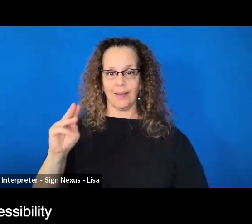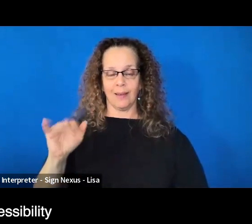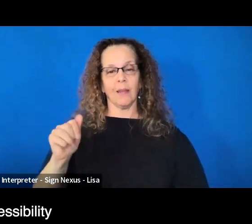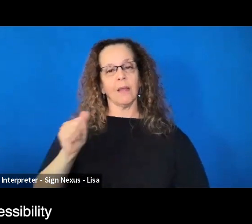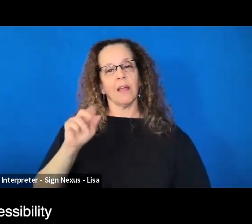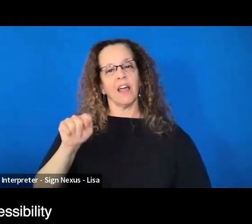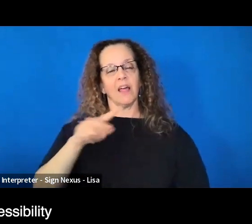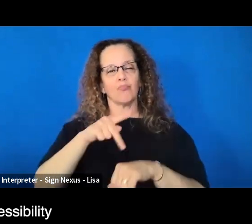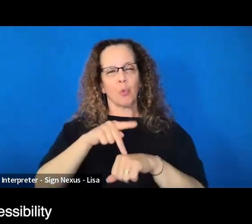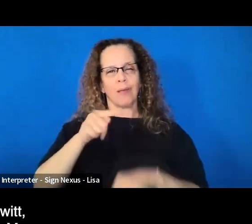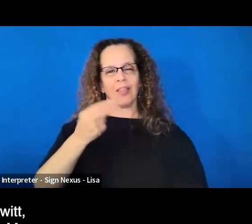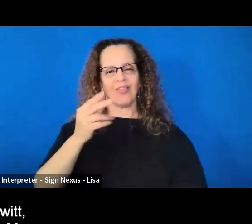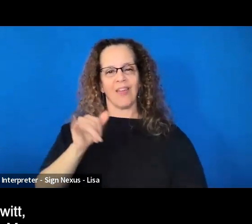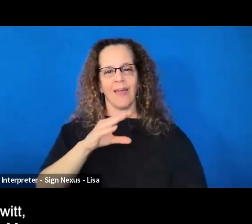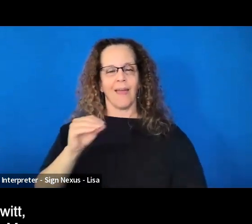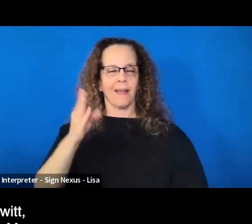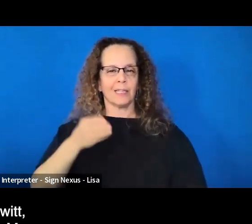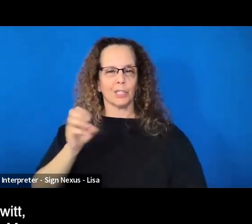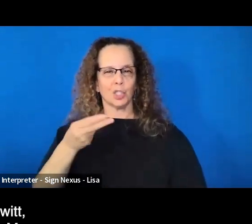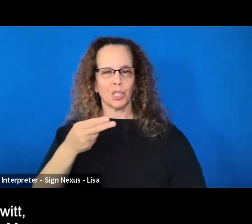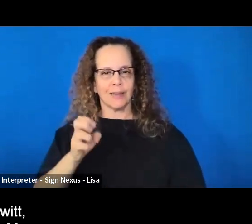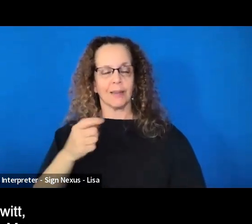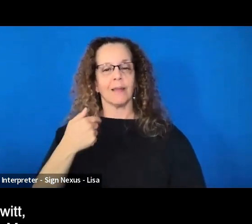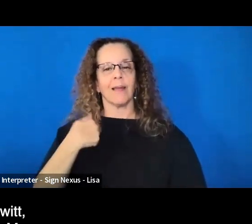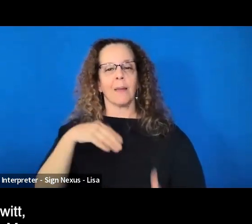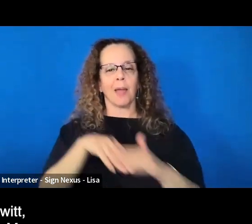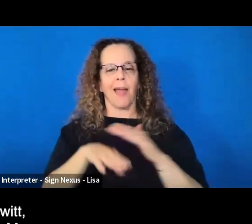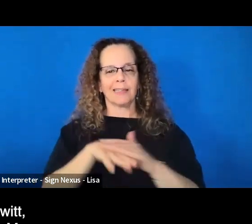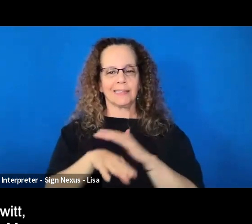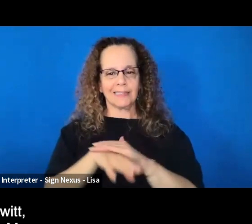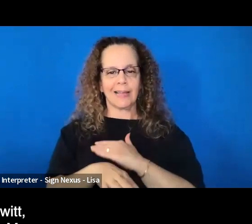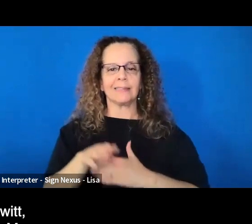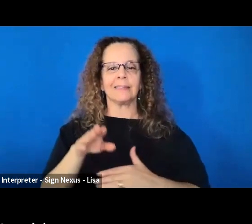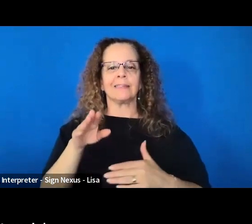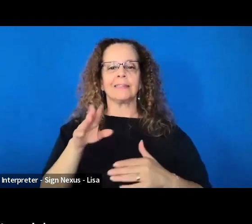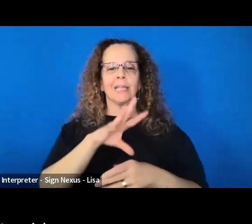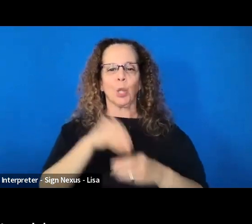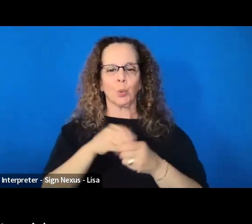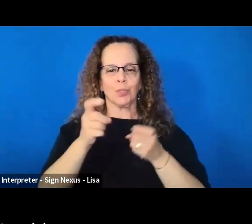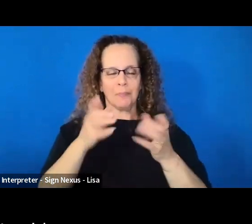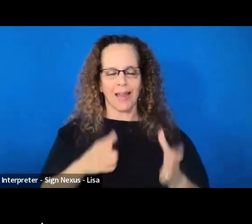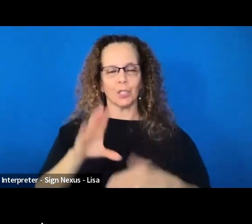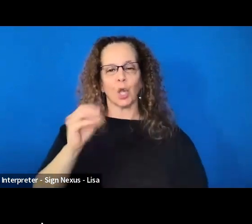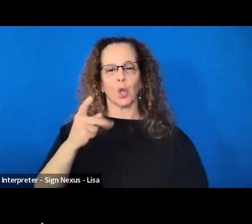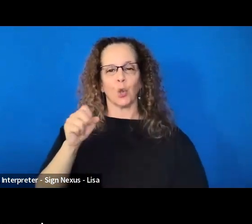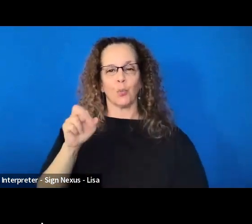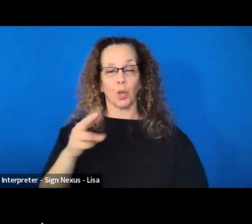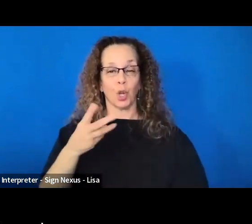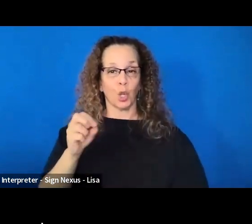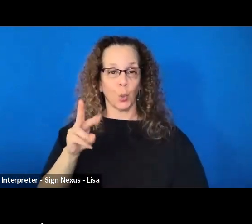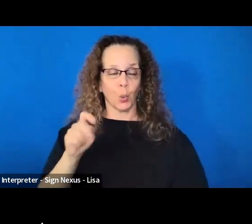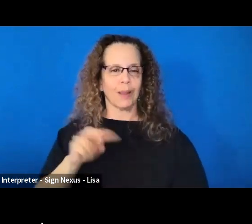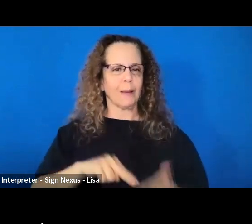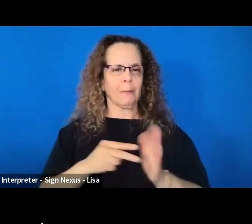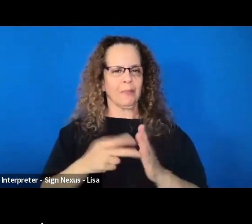Accessibility and Inclusion Manager at Cooper Hewitt Smithsonian Design Museum, which means that my job is to prioritize